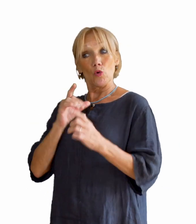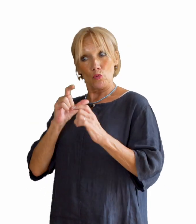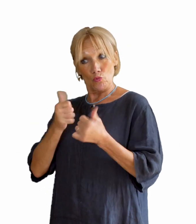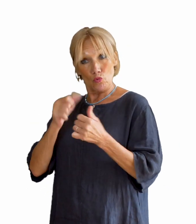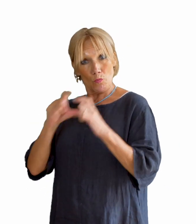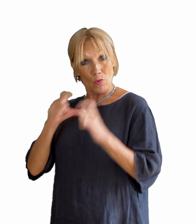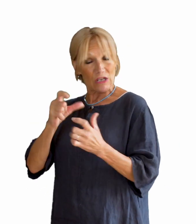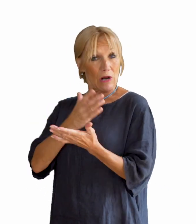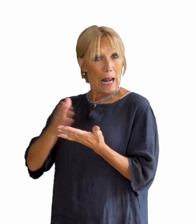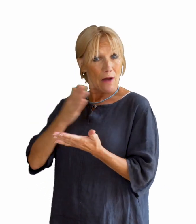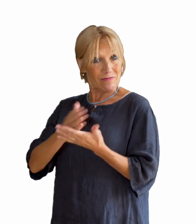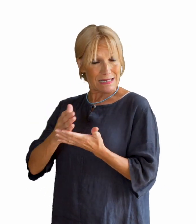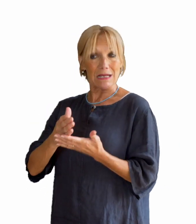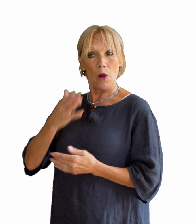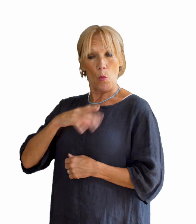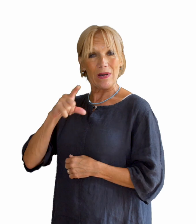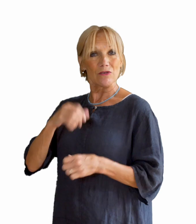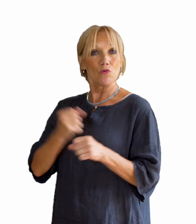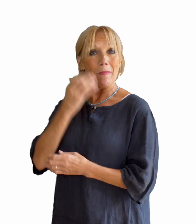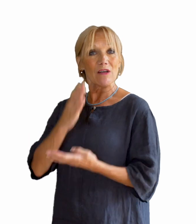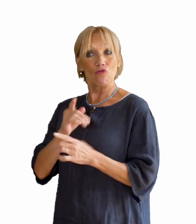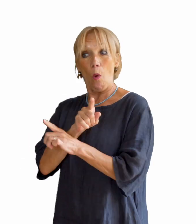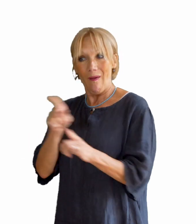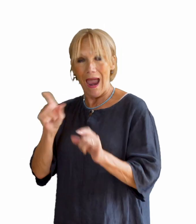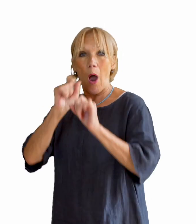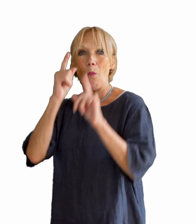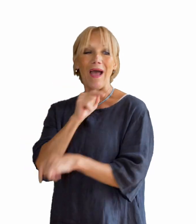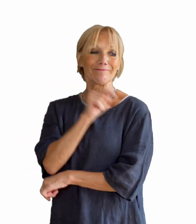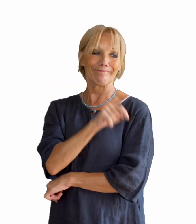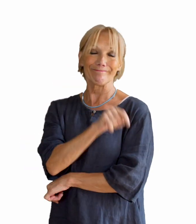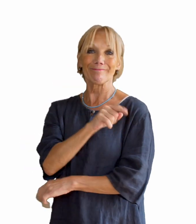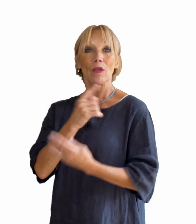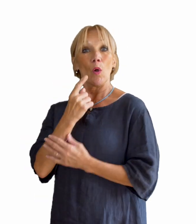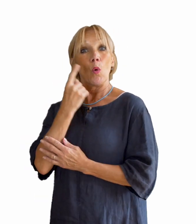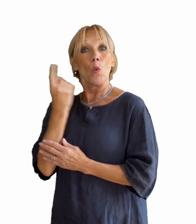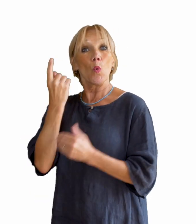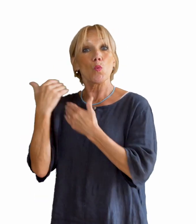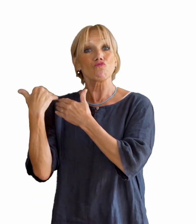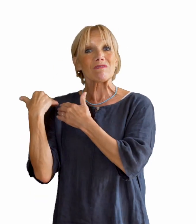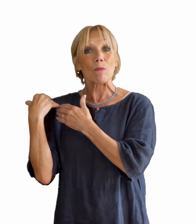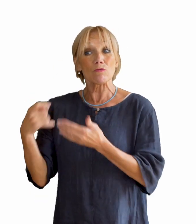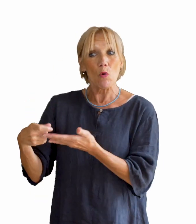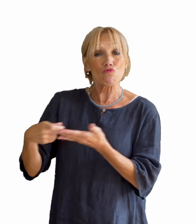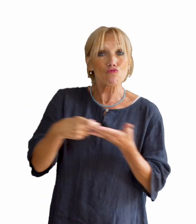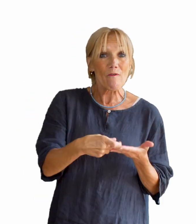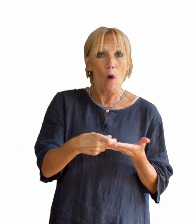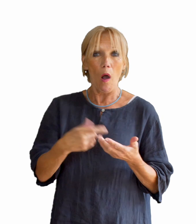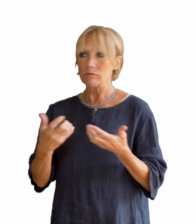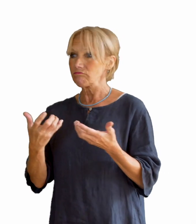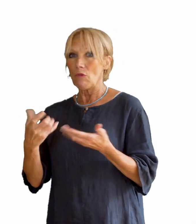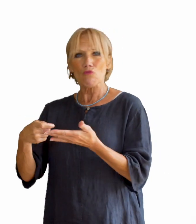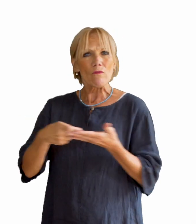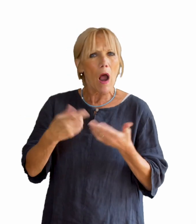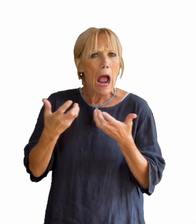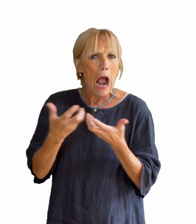communication is needed to ensure people in the system remain aware of meeting centres, who is responsible for referring and how and when